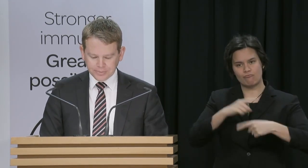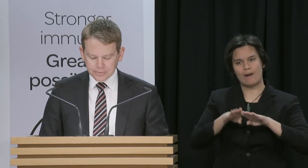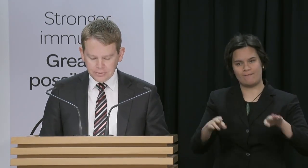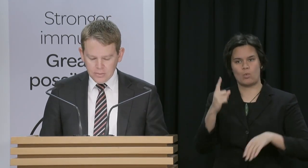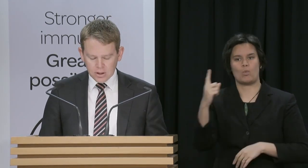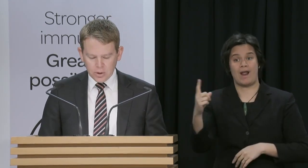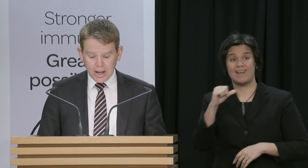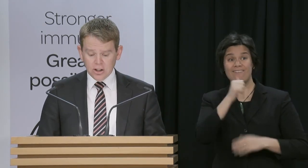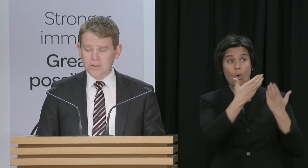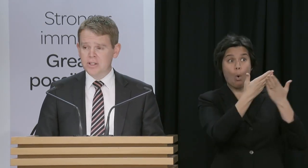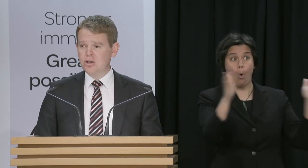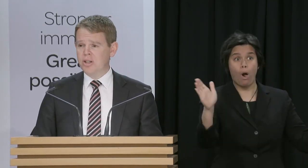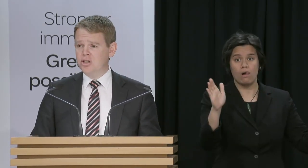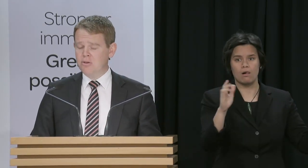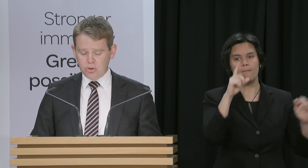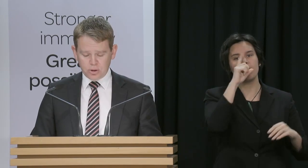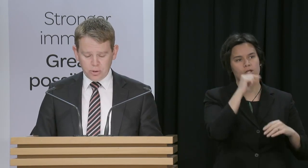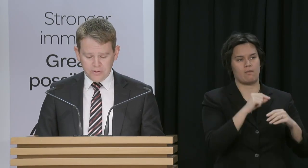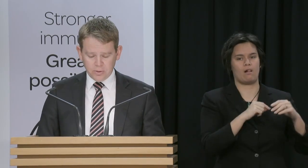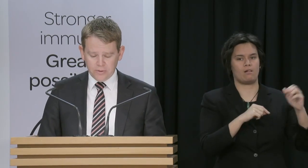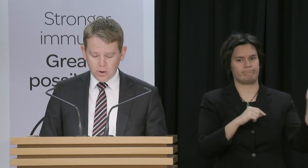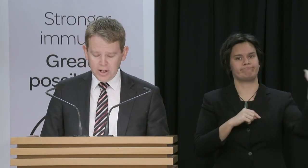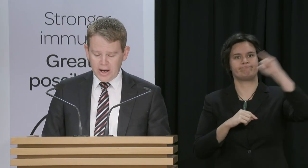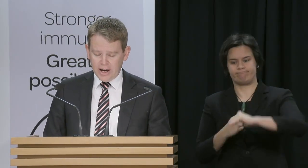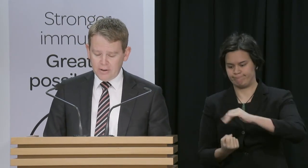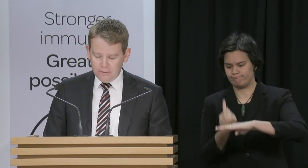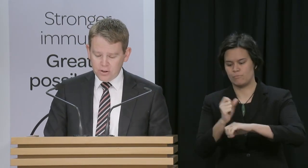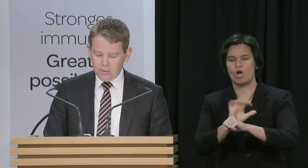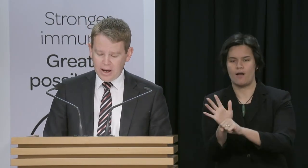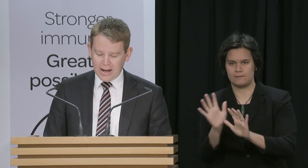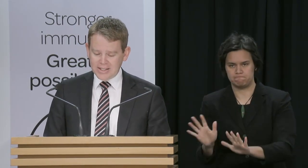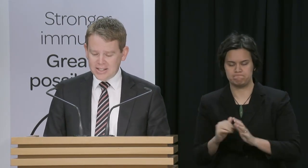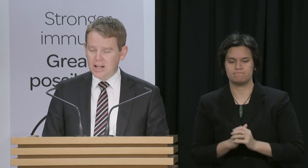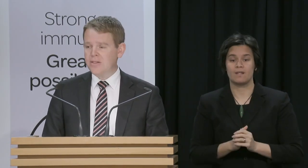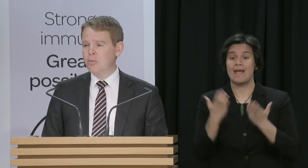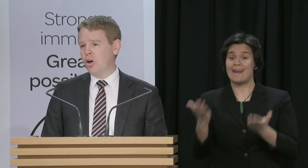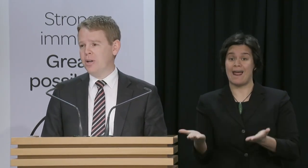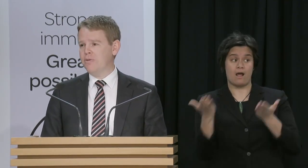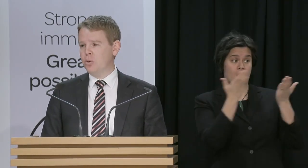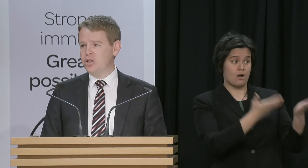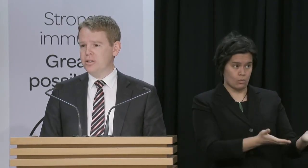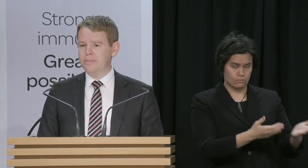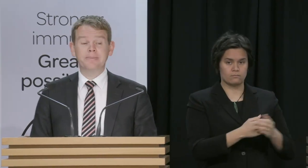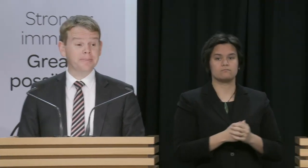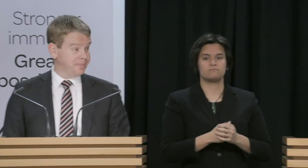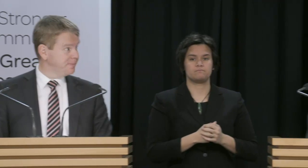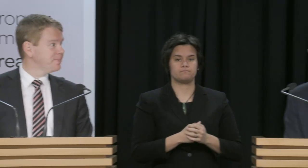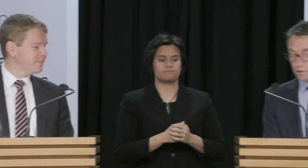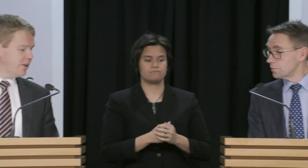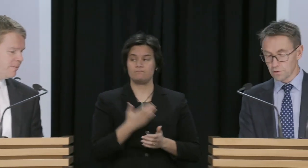one. So I'll now hand over to the Director-General, Dr Bloomfield, for further detail, and then we'll open up for questions.